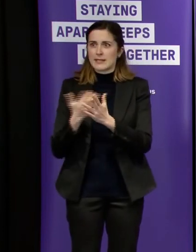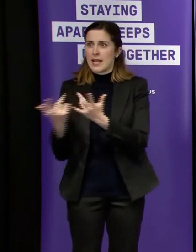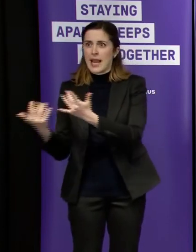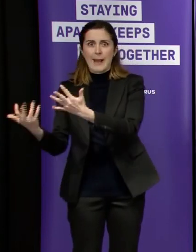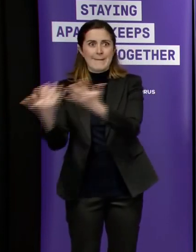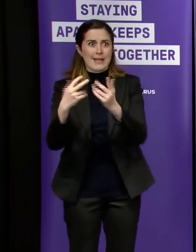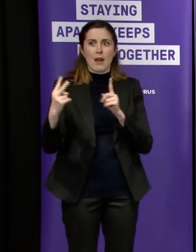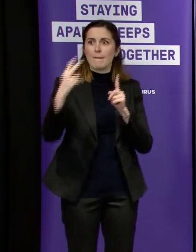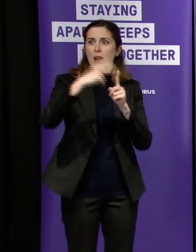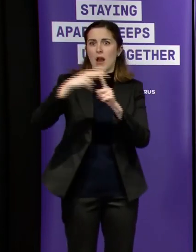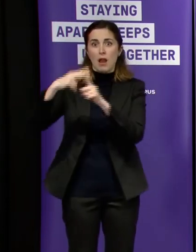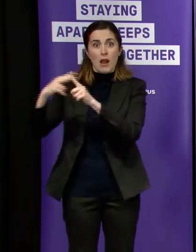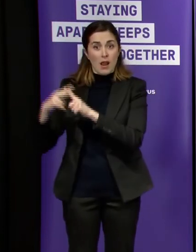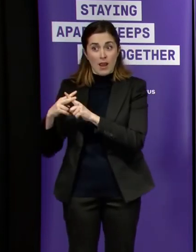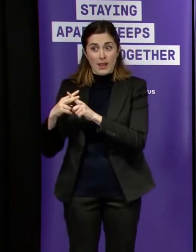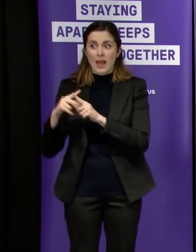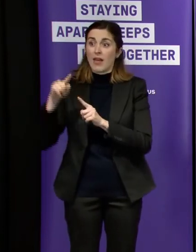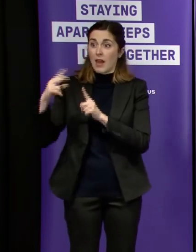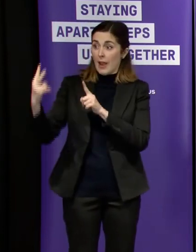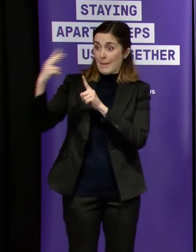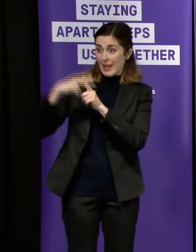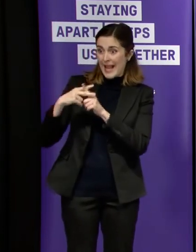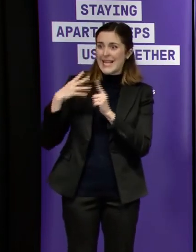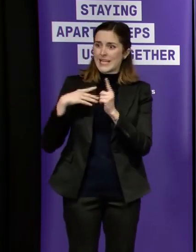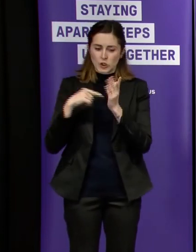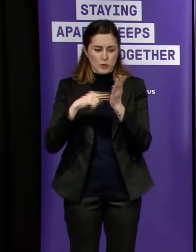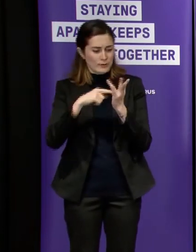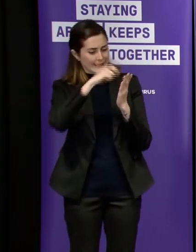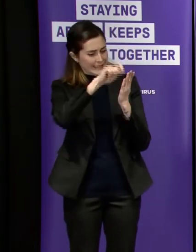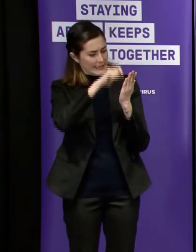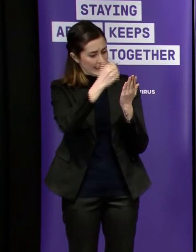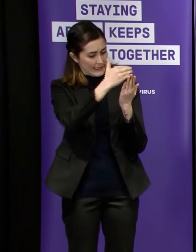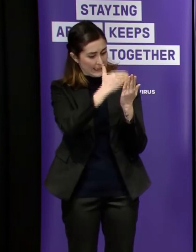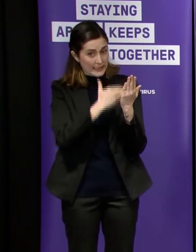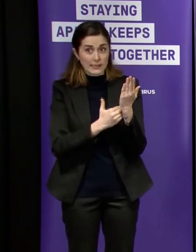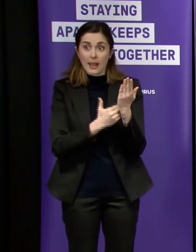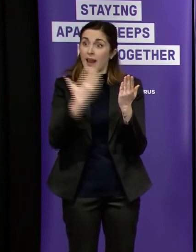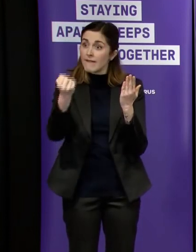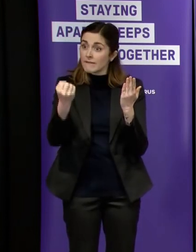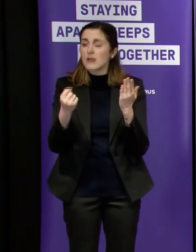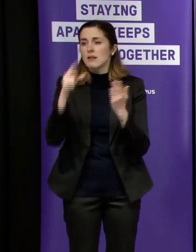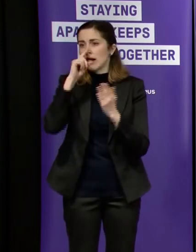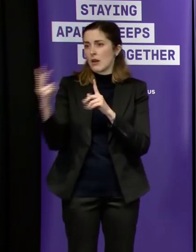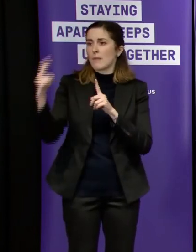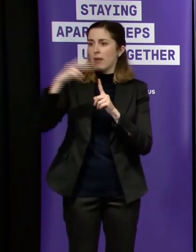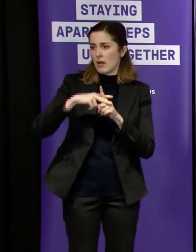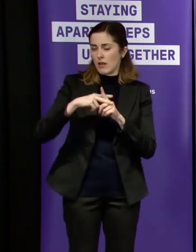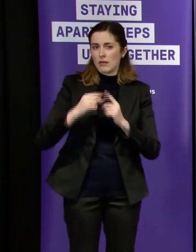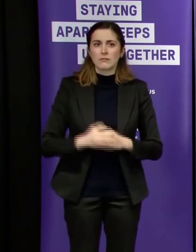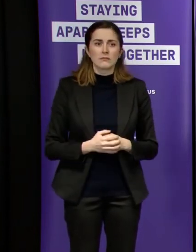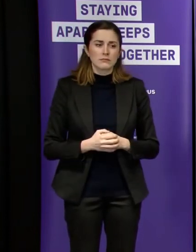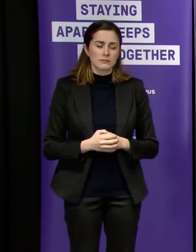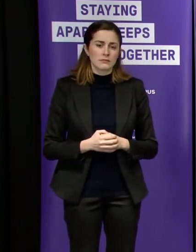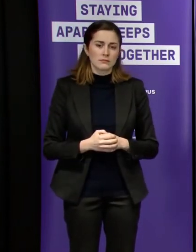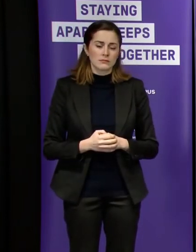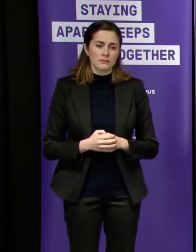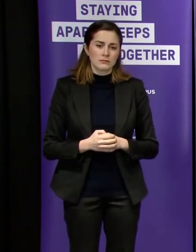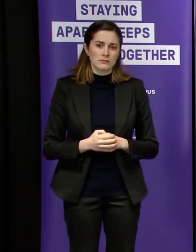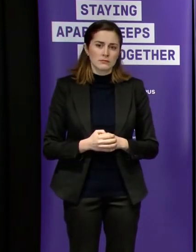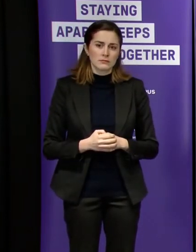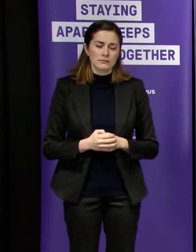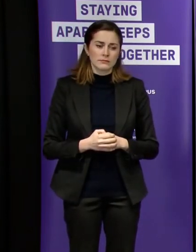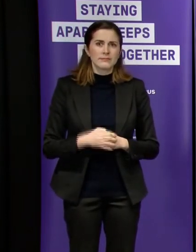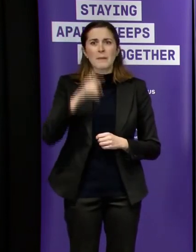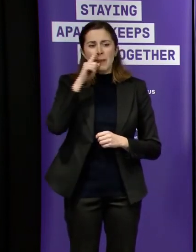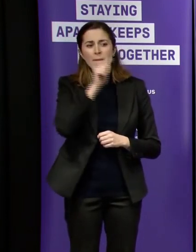to claim of course you have to qualify our expectation is that we will see claims